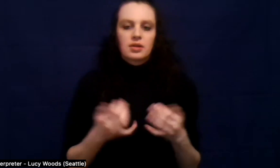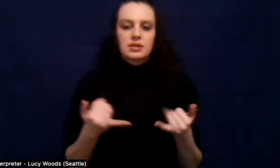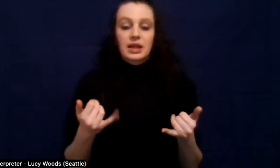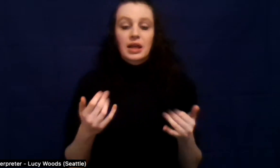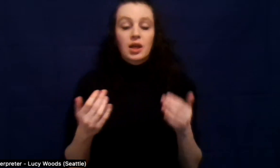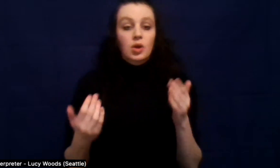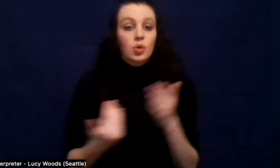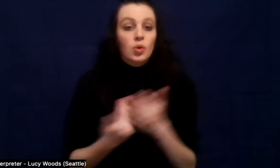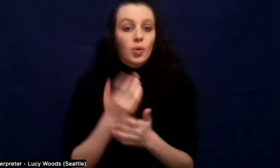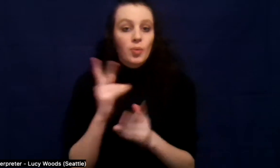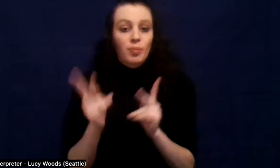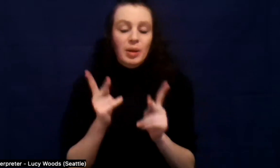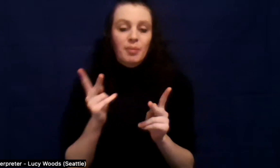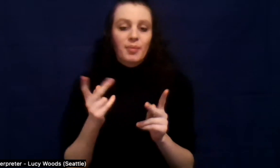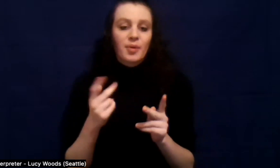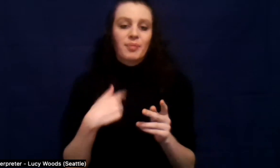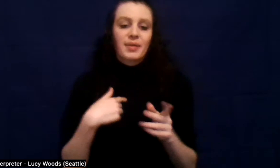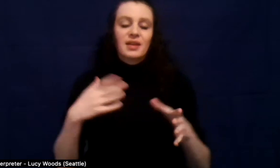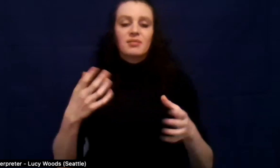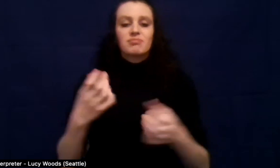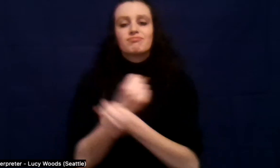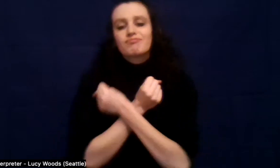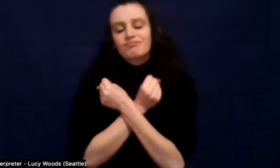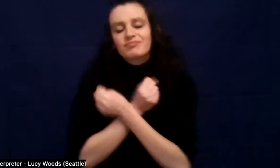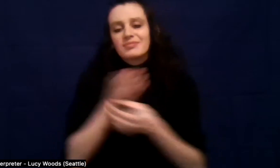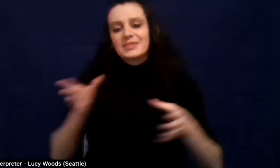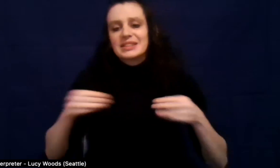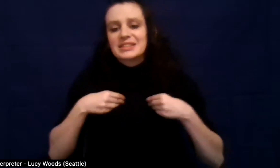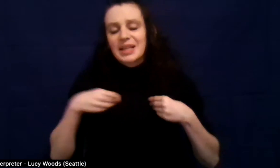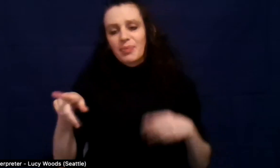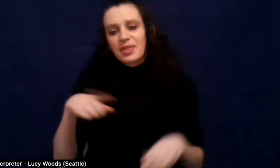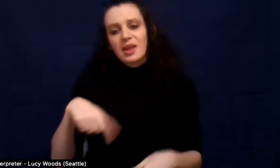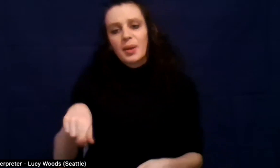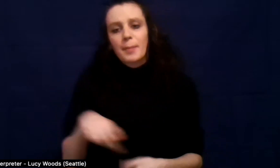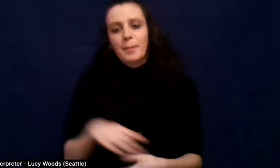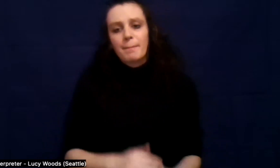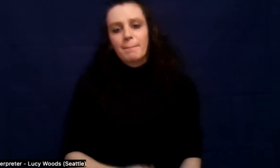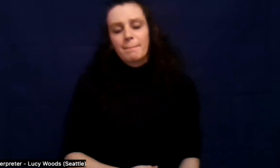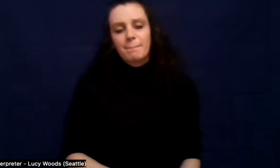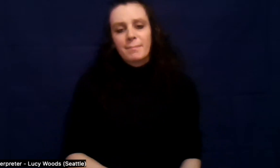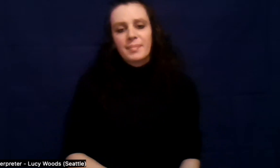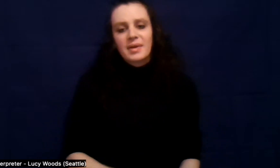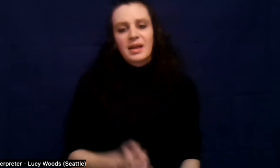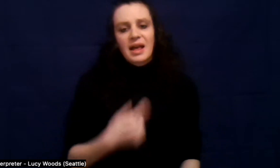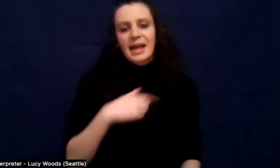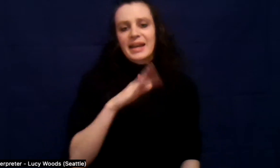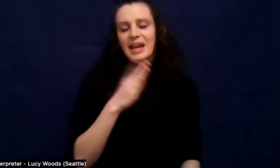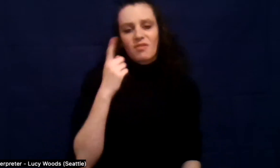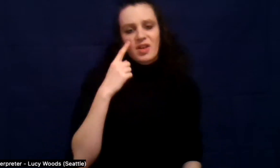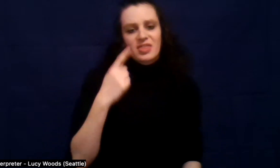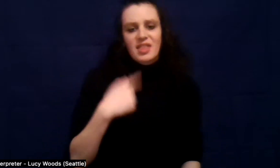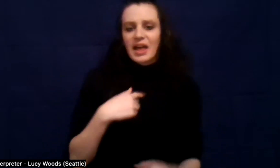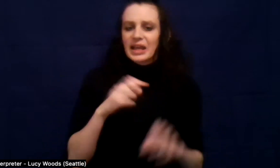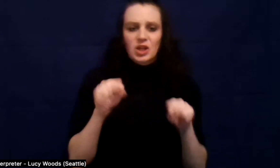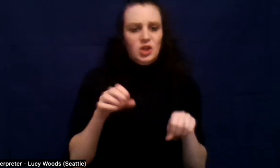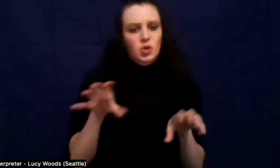who went through the same thing as me. And that was something that I never thought that I'd be able to do.